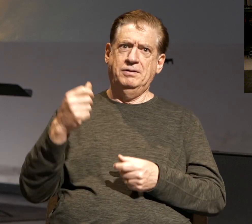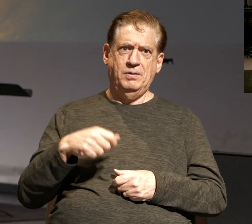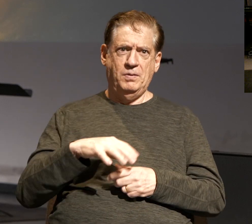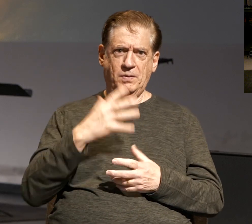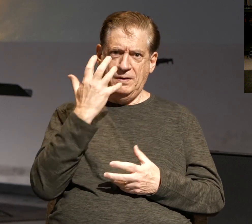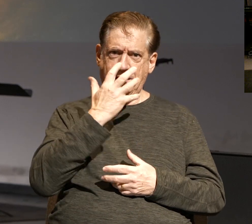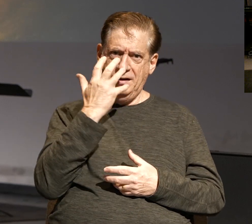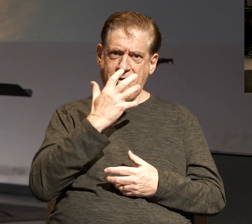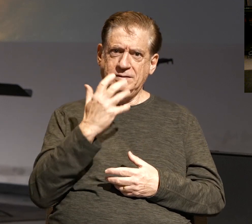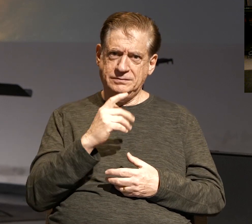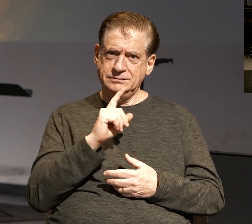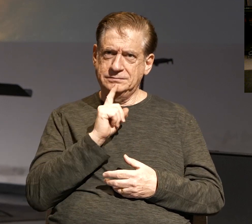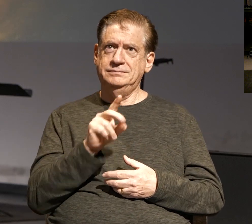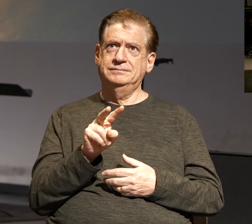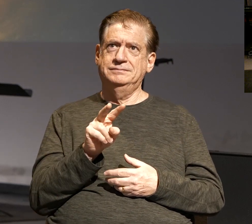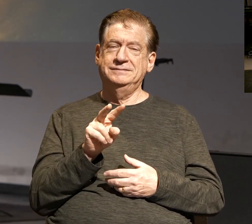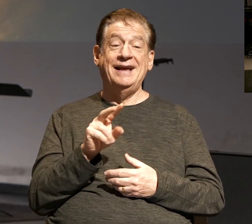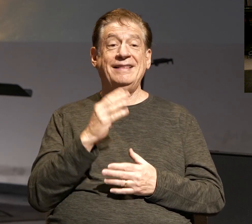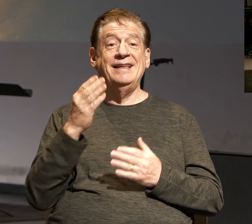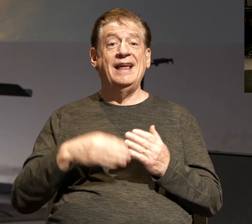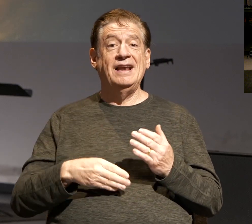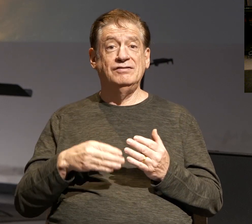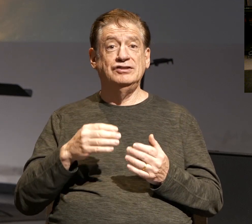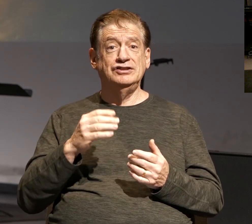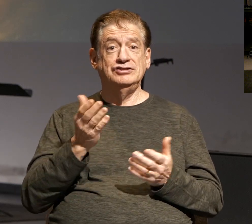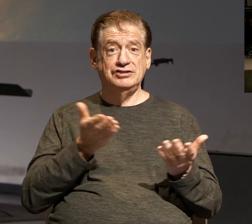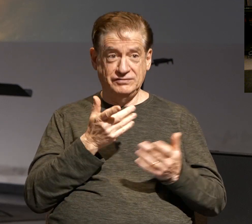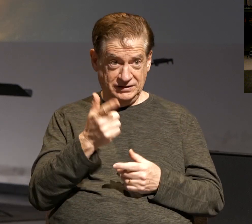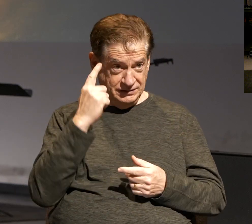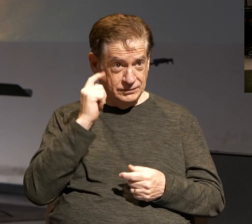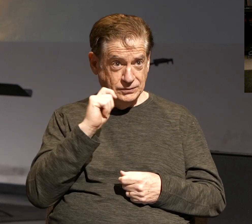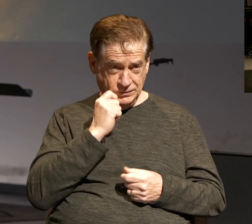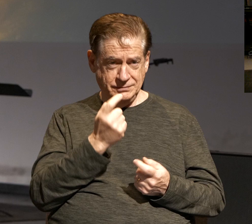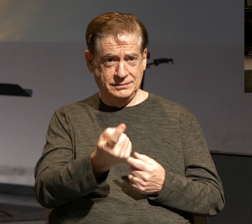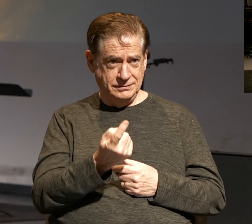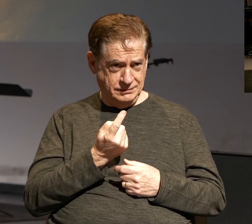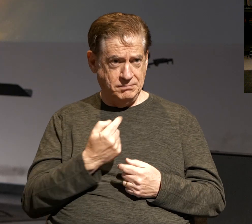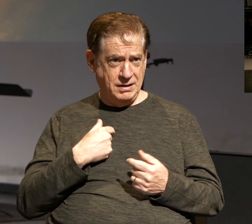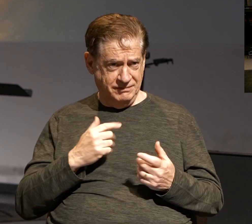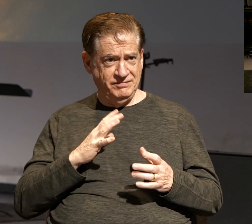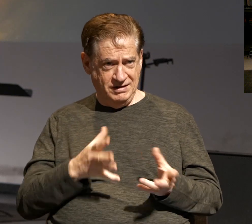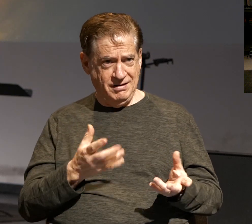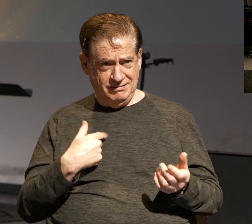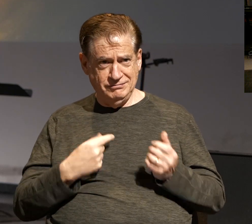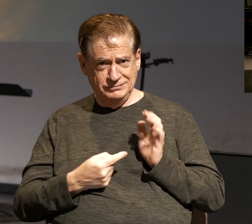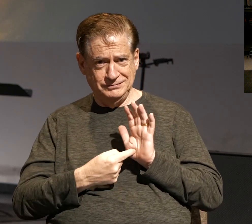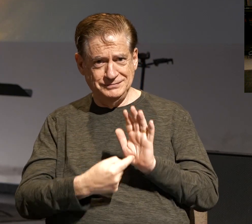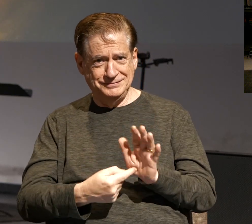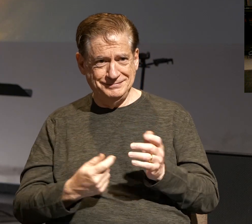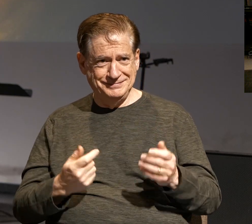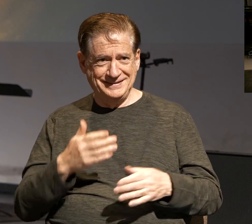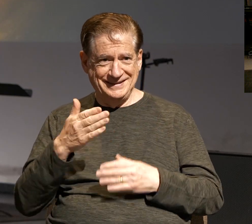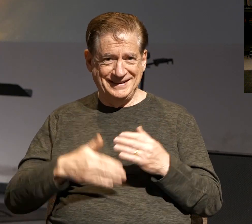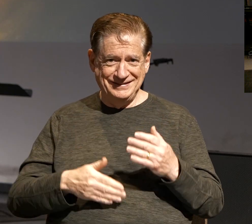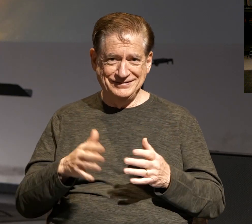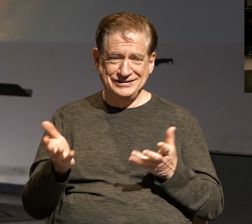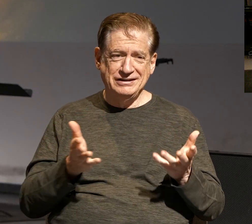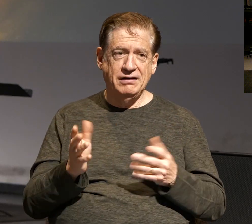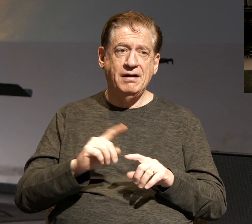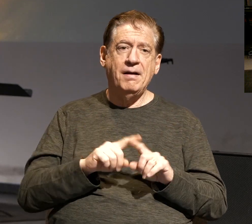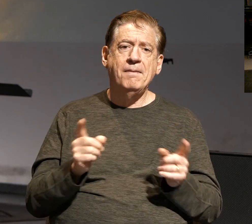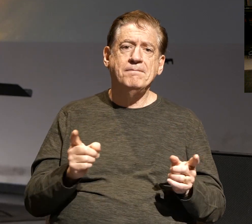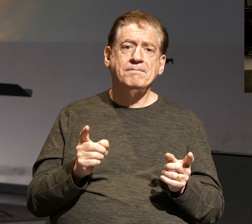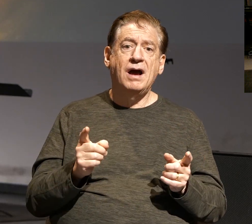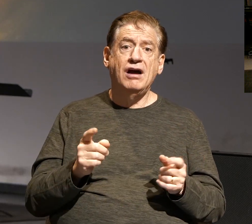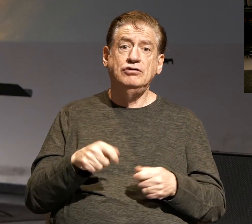this is really cool. And at the end of service, if you think this is cool, you come check it out. That's fine. I'll leave it up here. But a